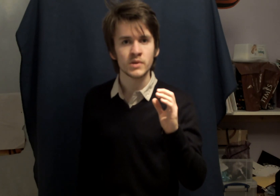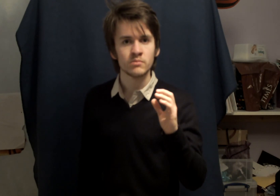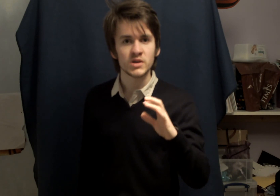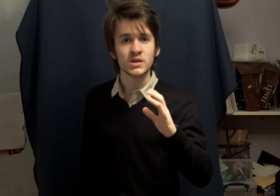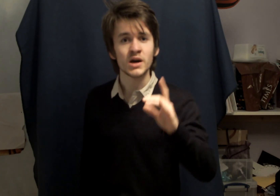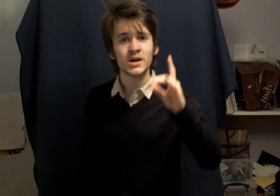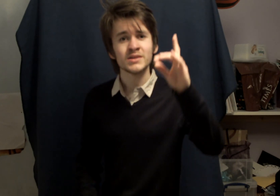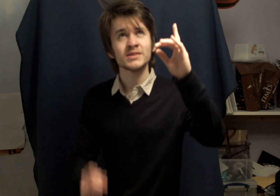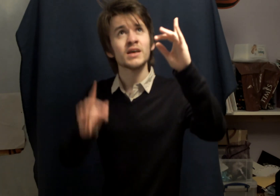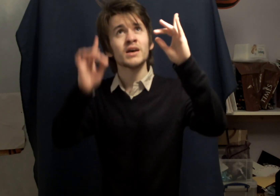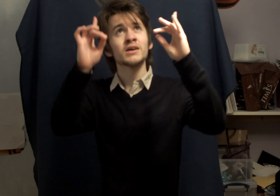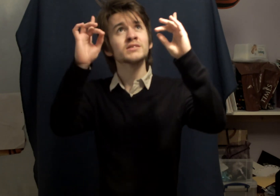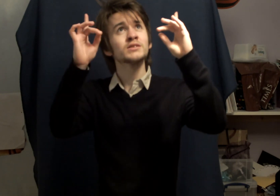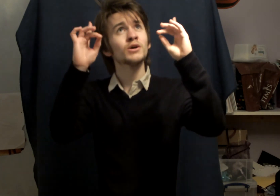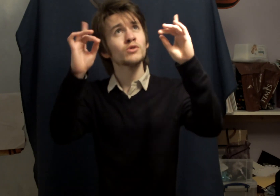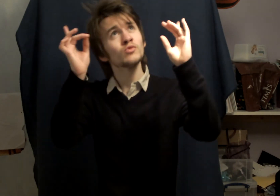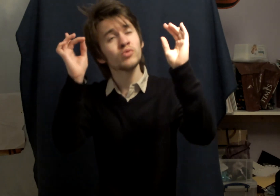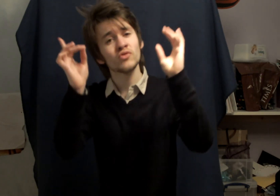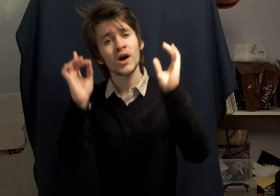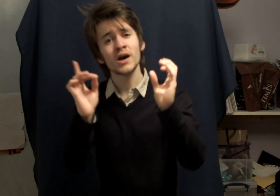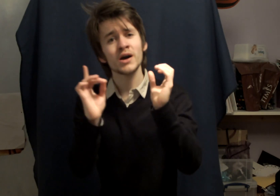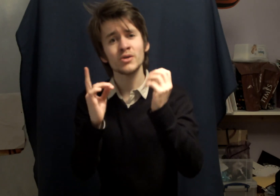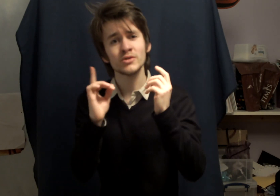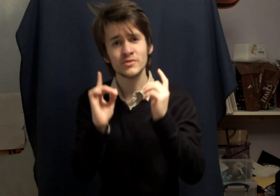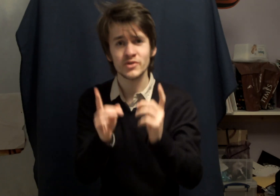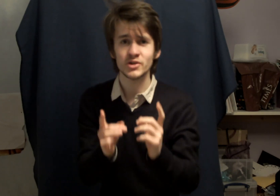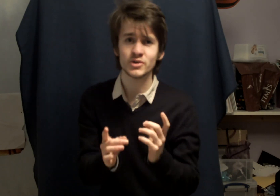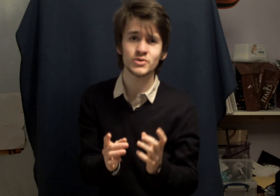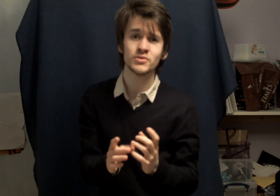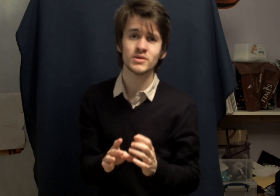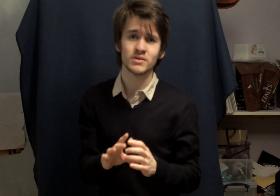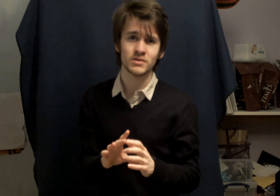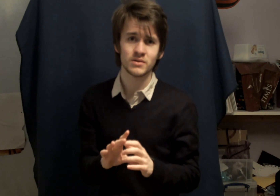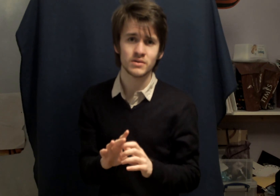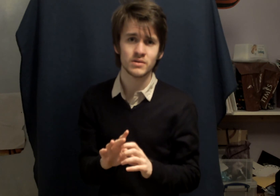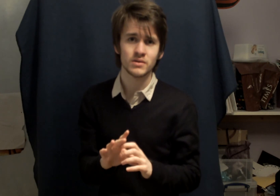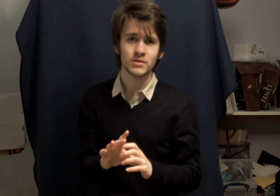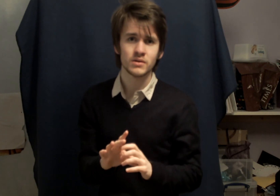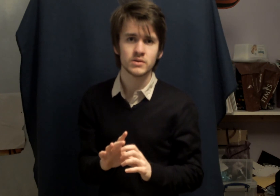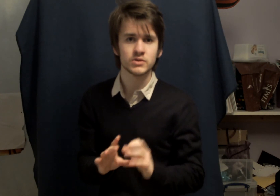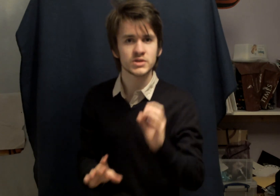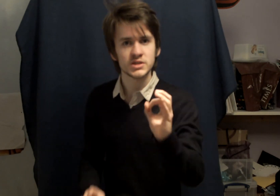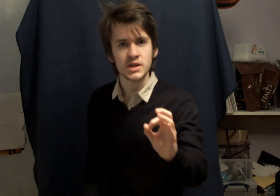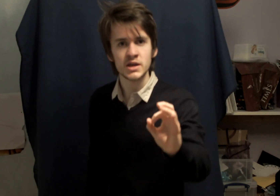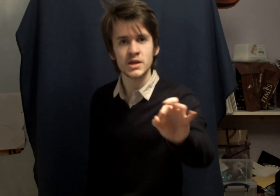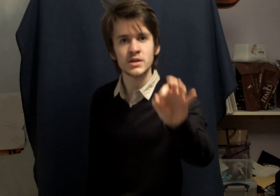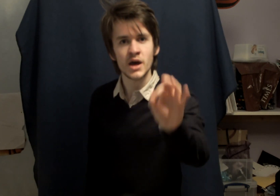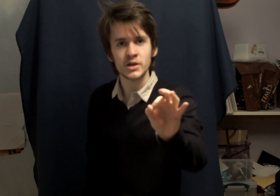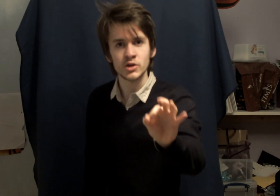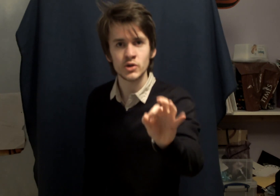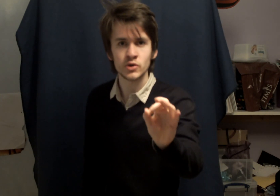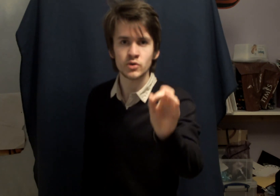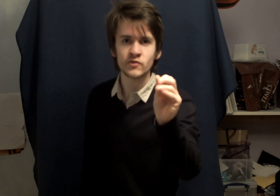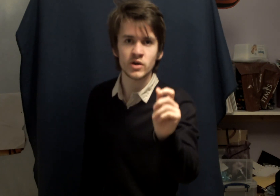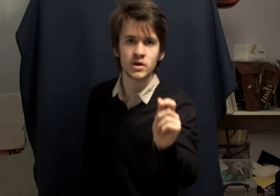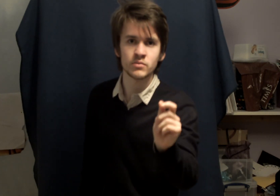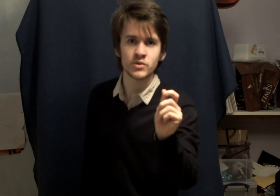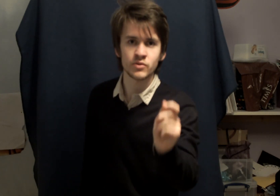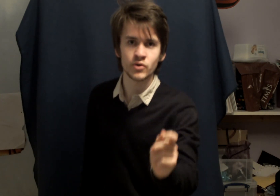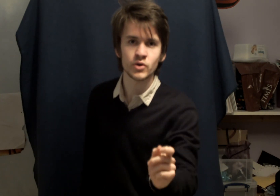because they are so proud of you to see that you've come through